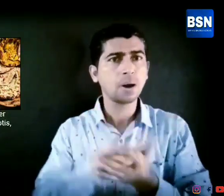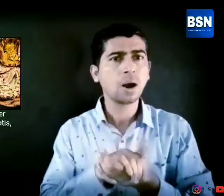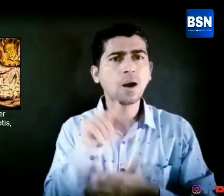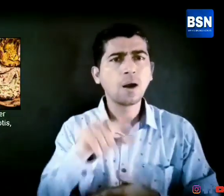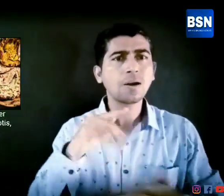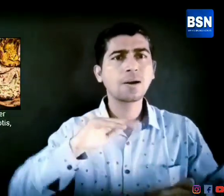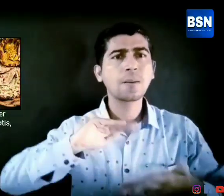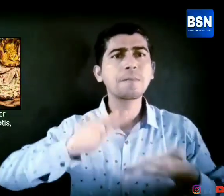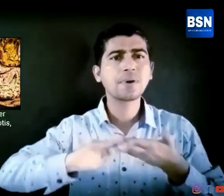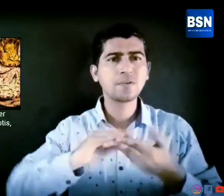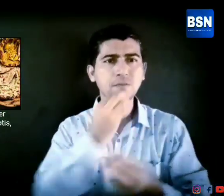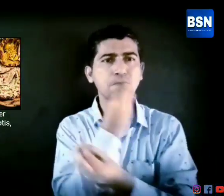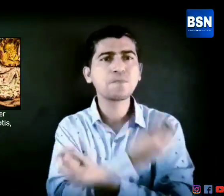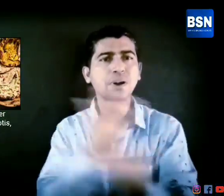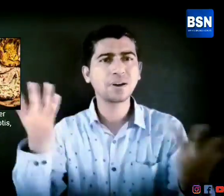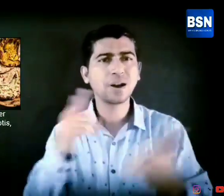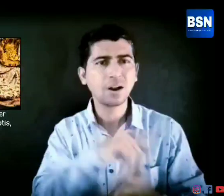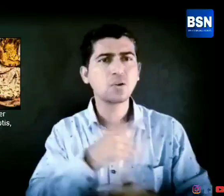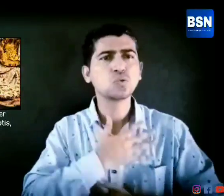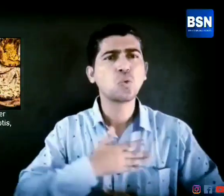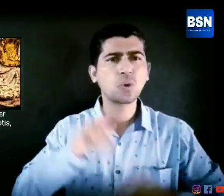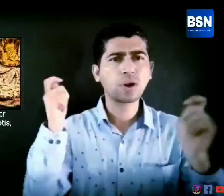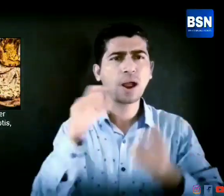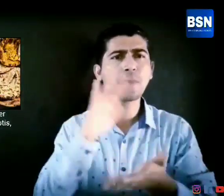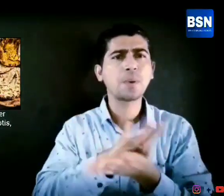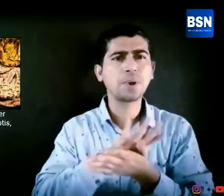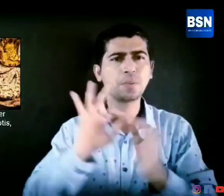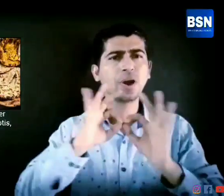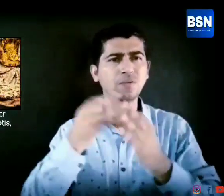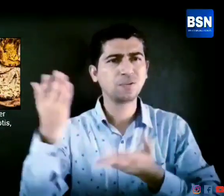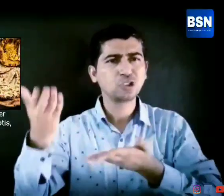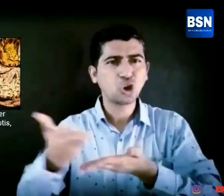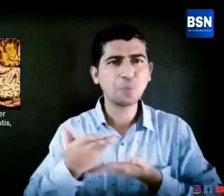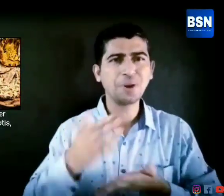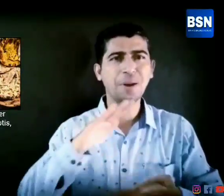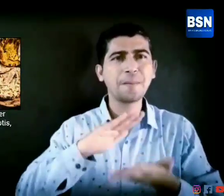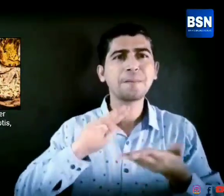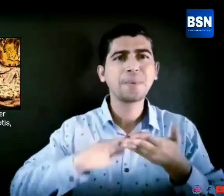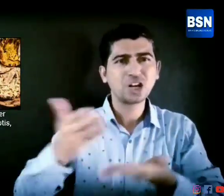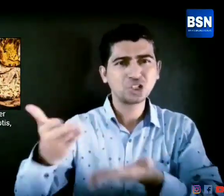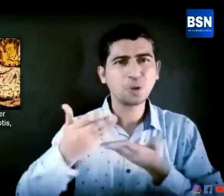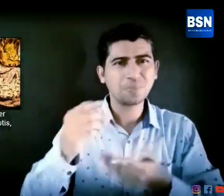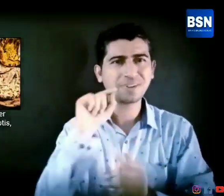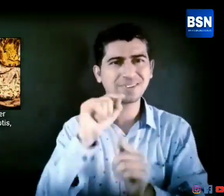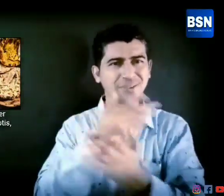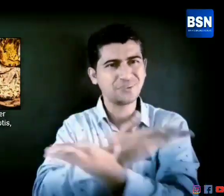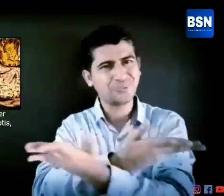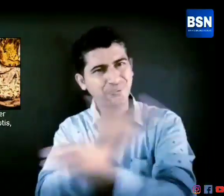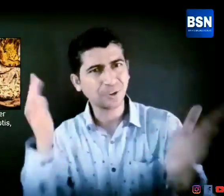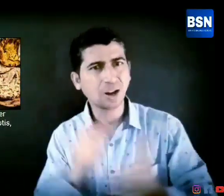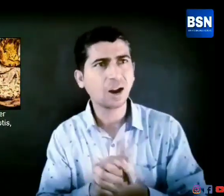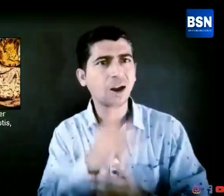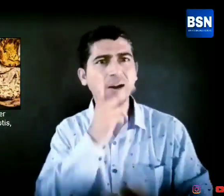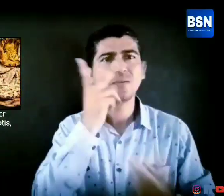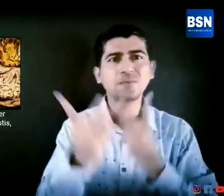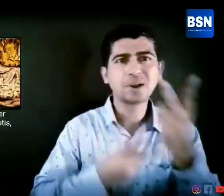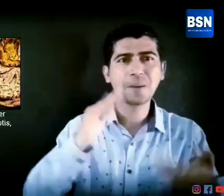to deal with your food. A baby's on the boo-boo, I'll make it all right